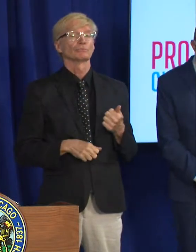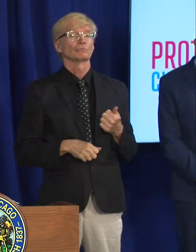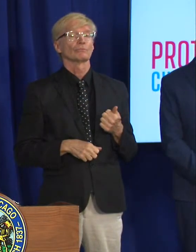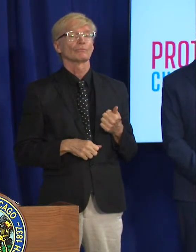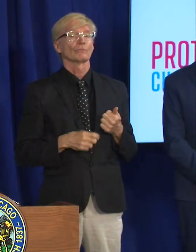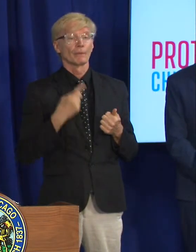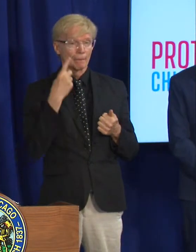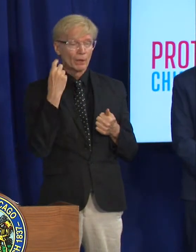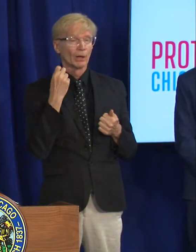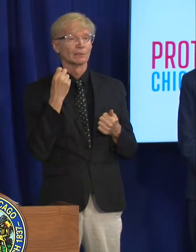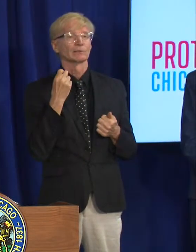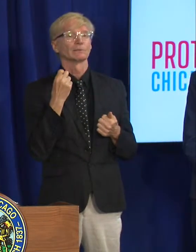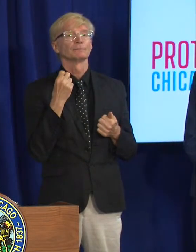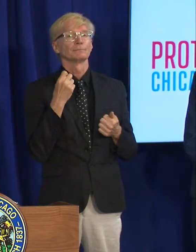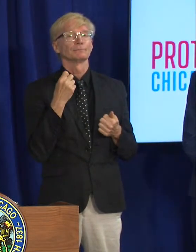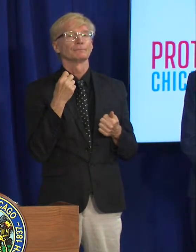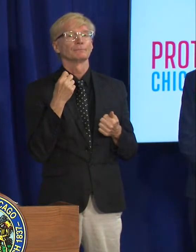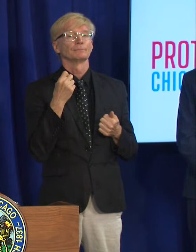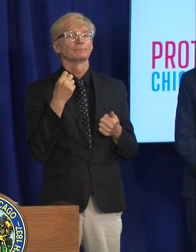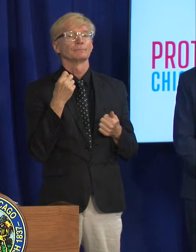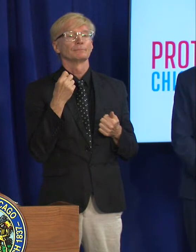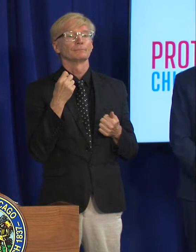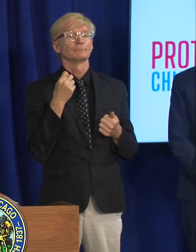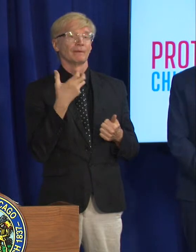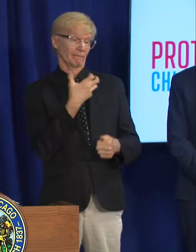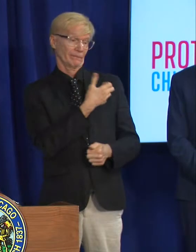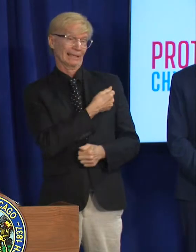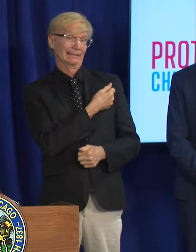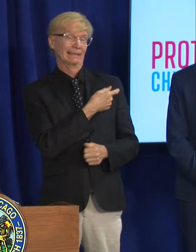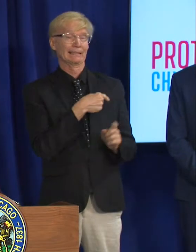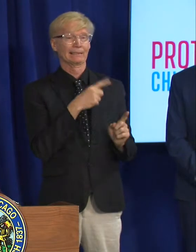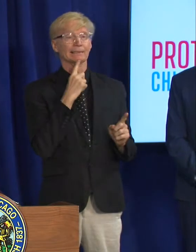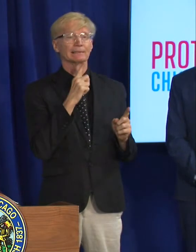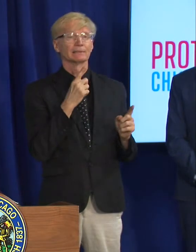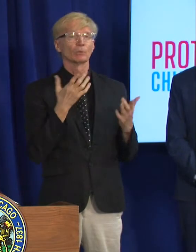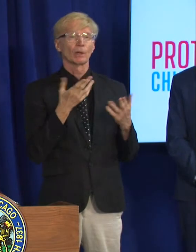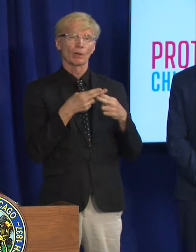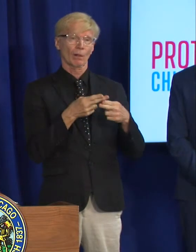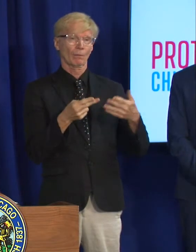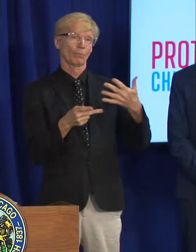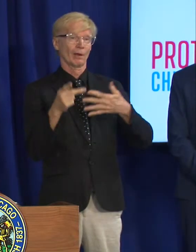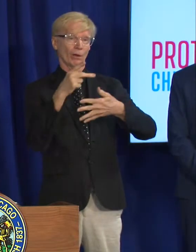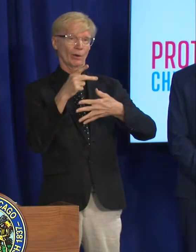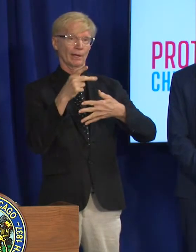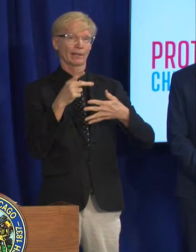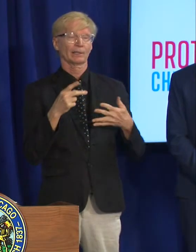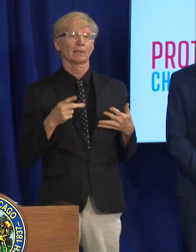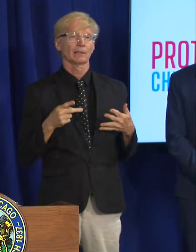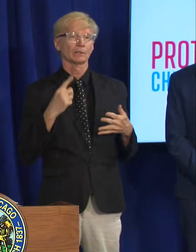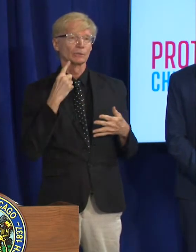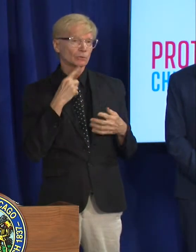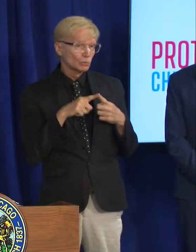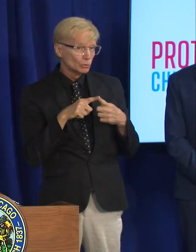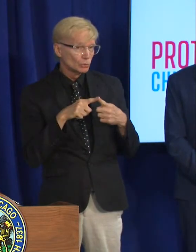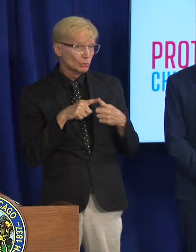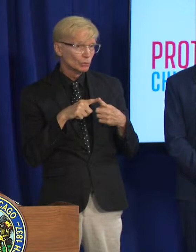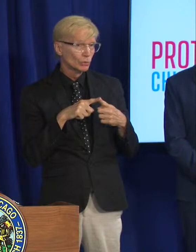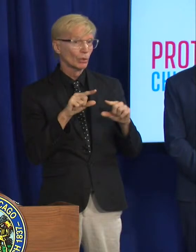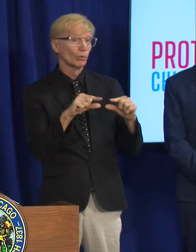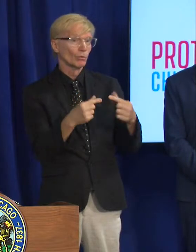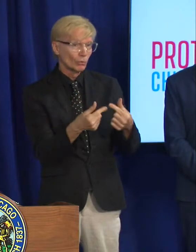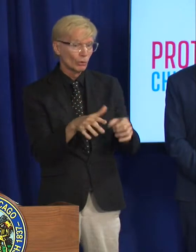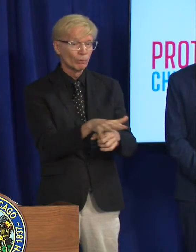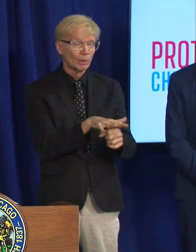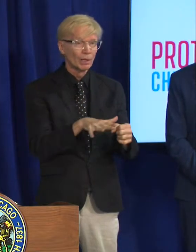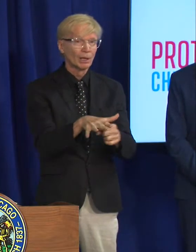particular is um is being prioritized for a group of people where there